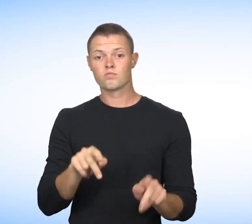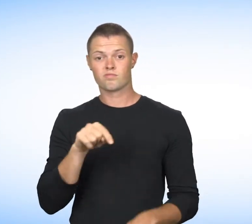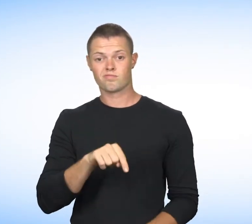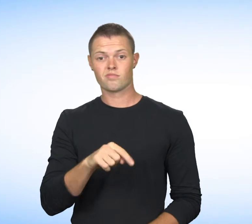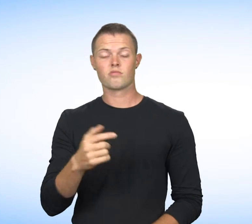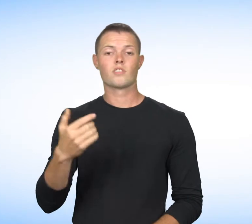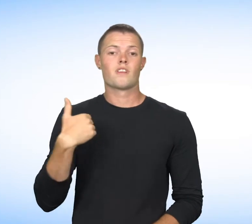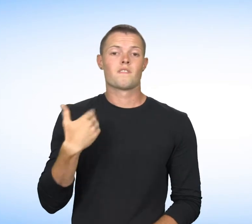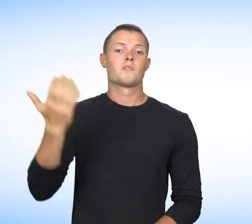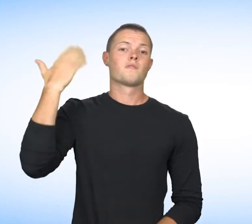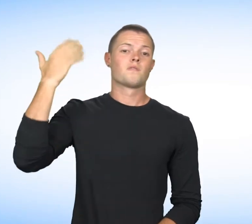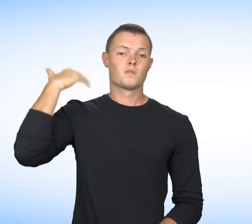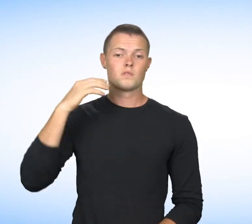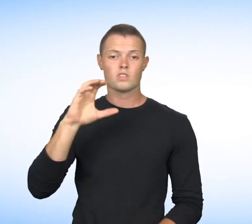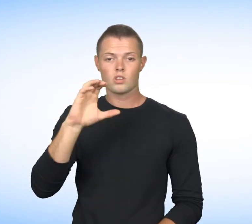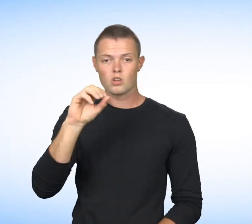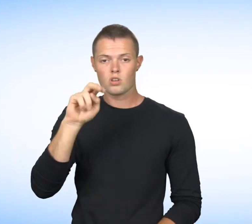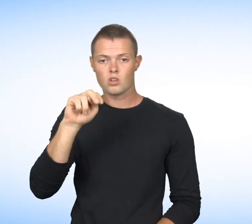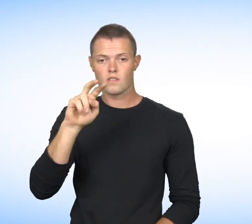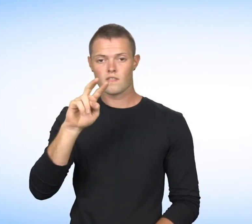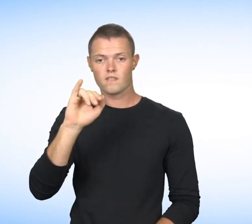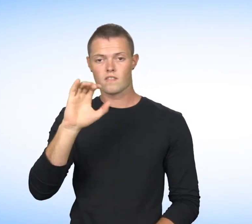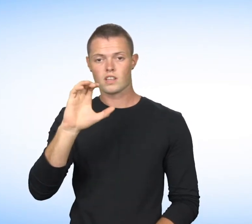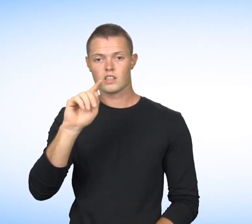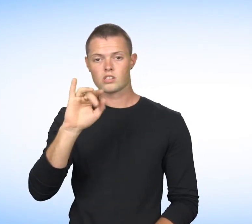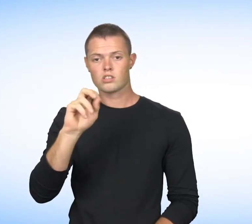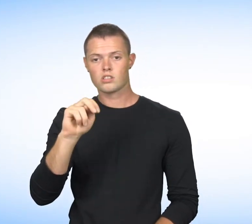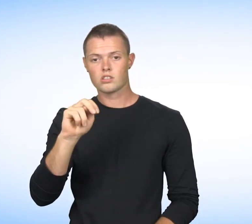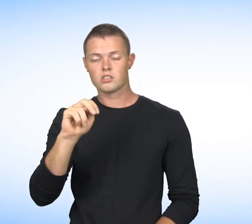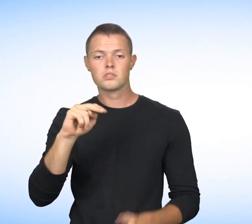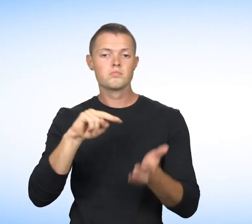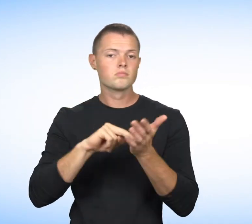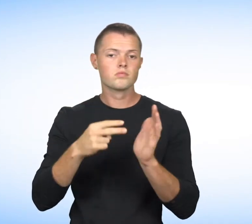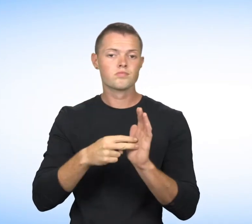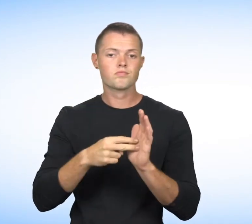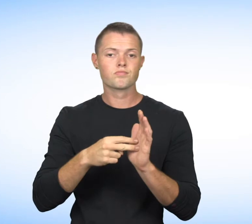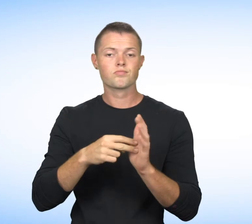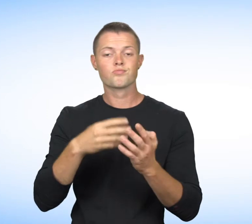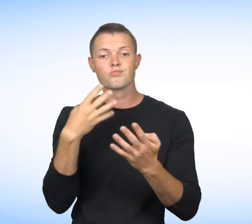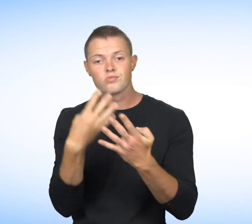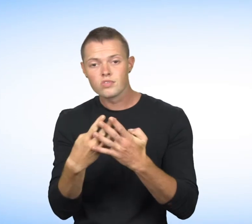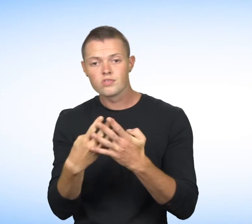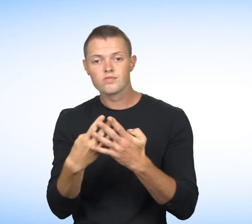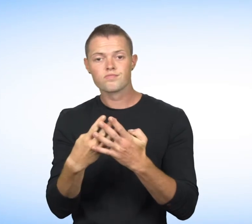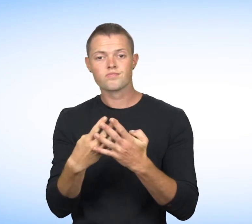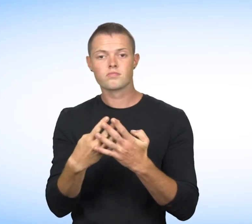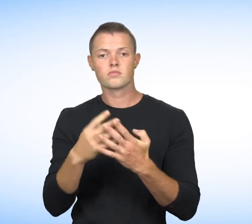It is also prohibited to refuse to hire, to fire, or to penalize a